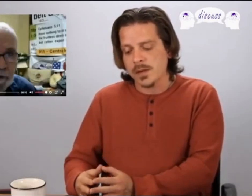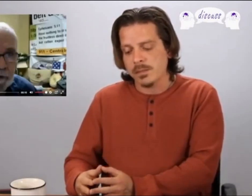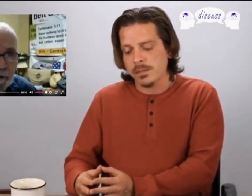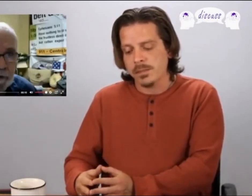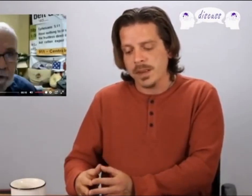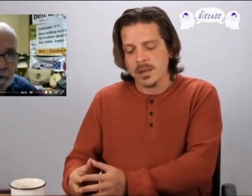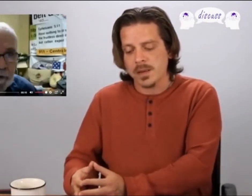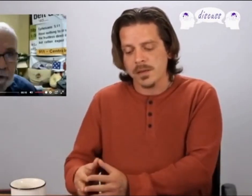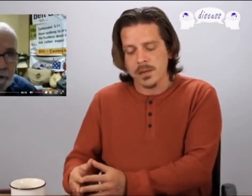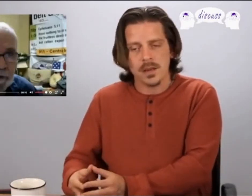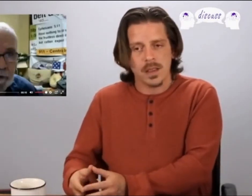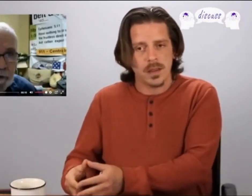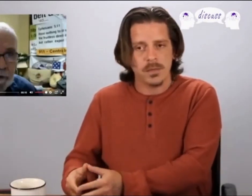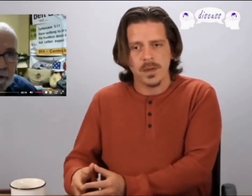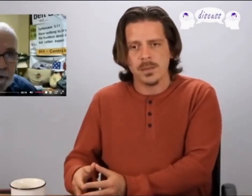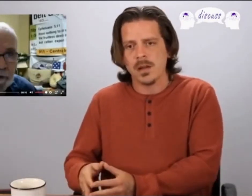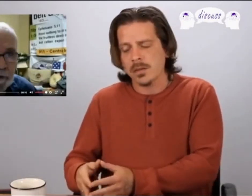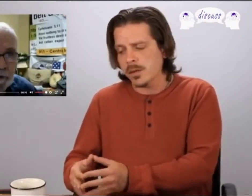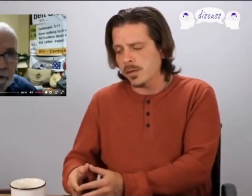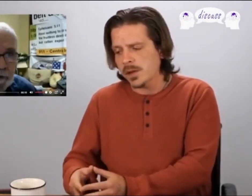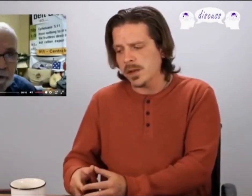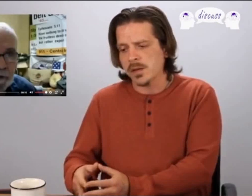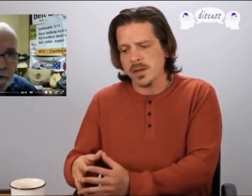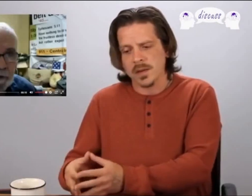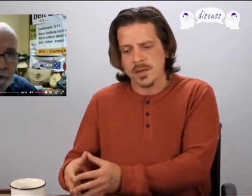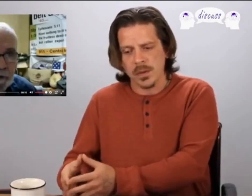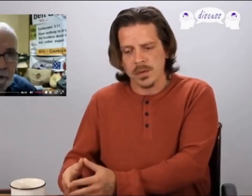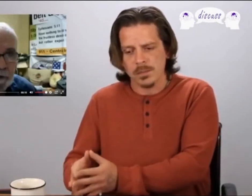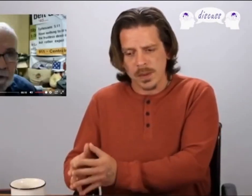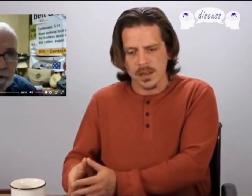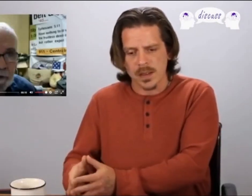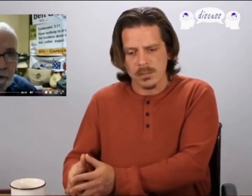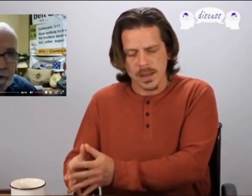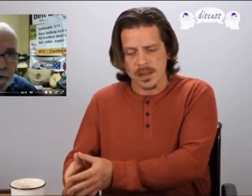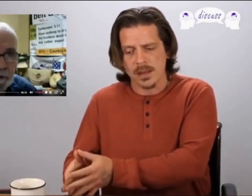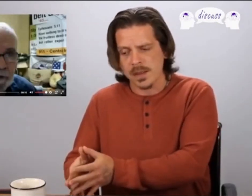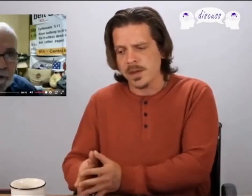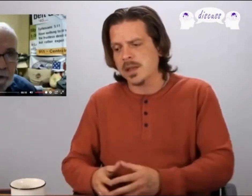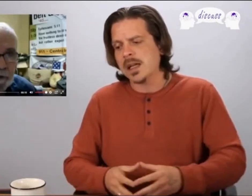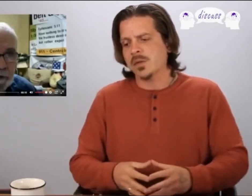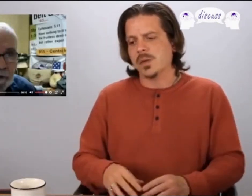basically the originator him and field mcconnell are the originators of this supposed Pentagon Pentagon pedophile task force